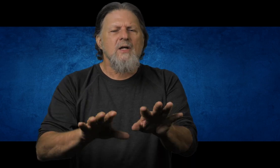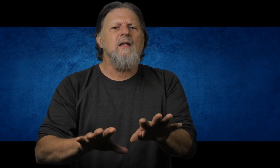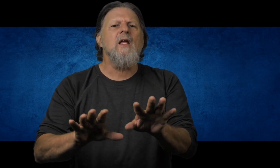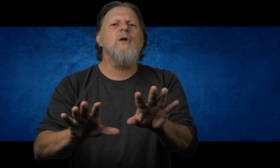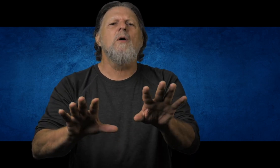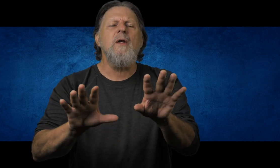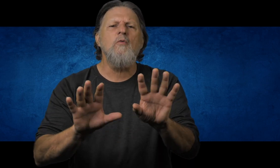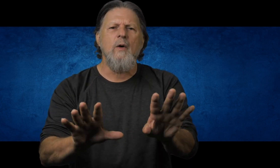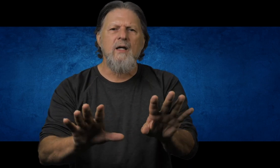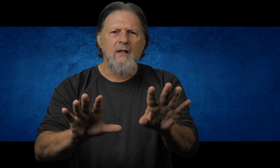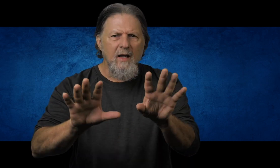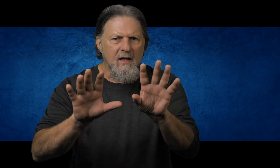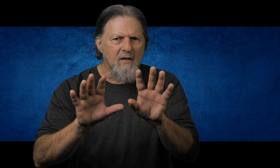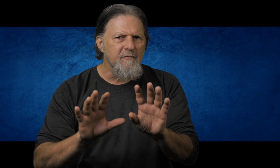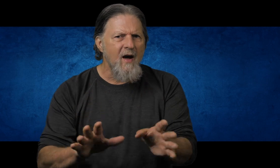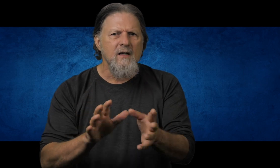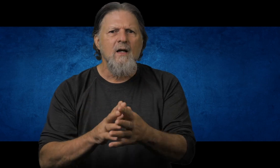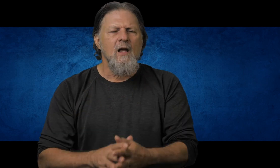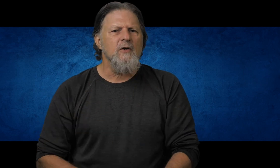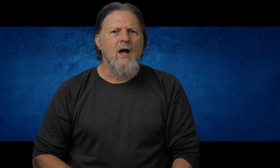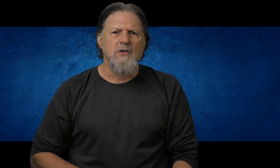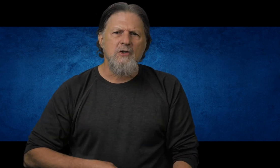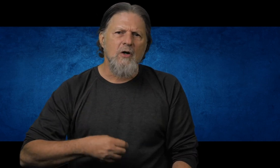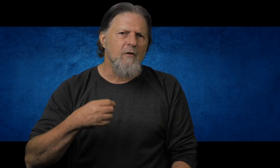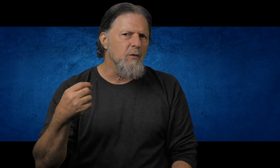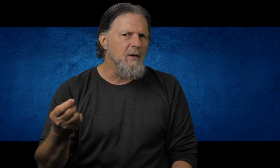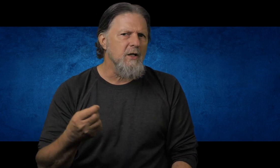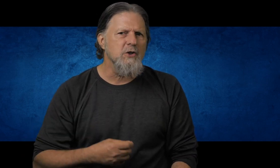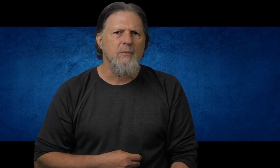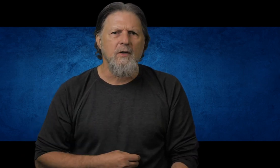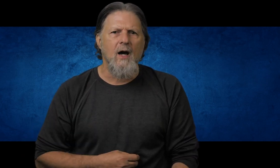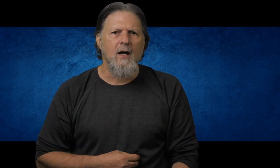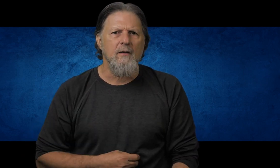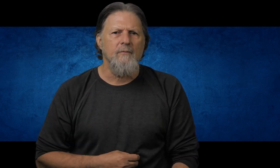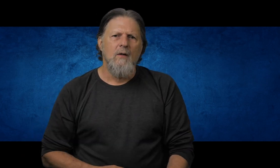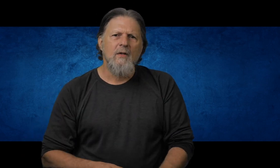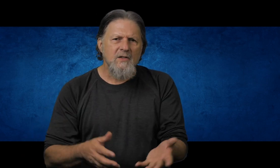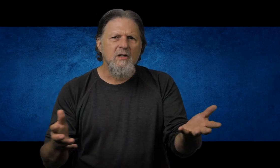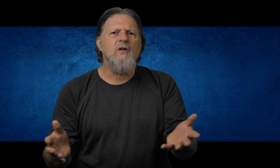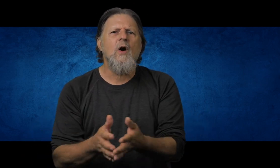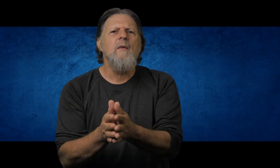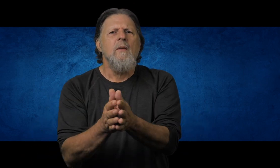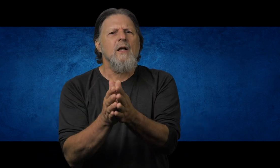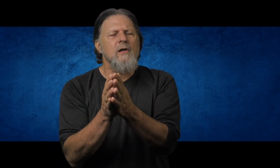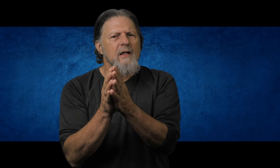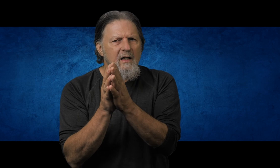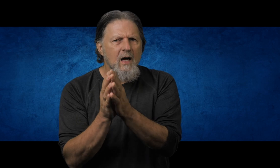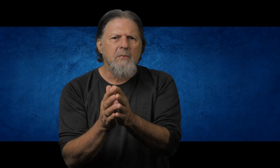saying that you will be weakened in the fight if you're not sure of your relationship with God. Well, let's continue on by looking at a couple